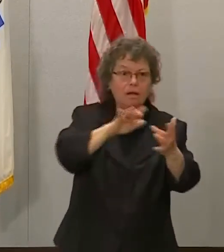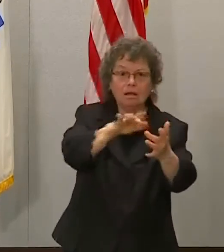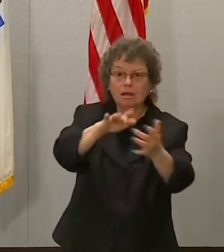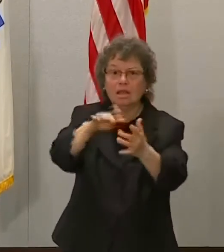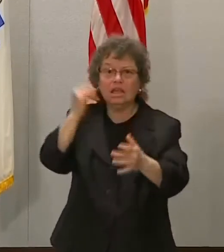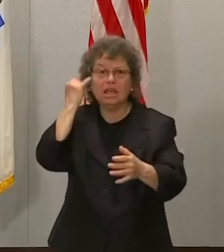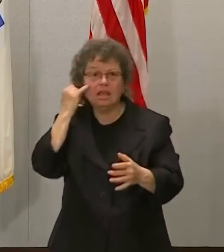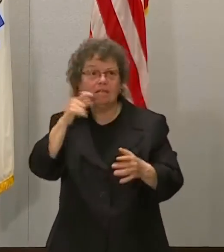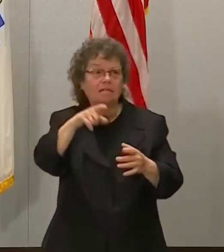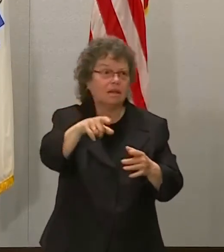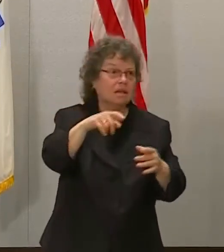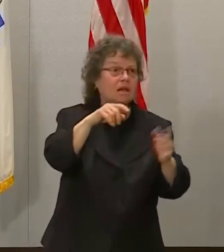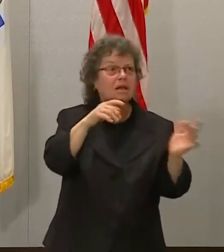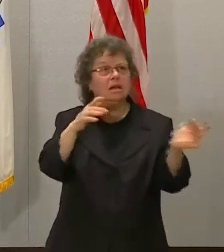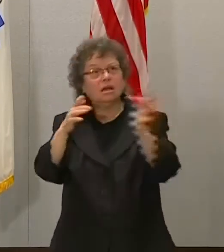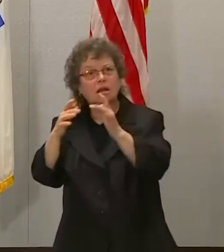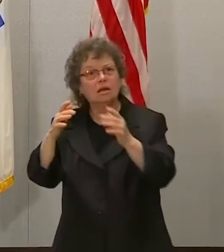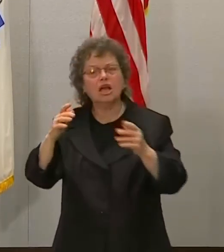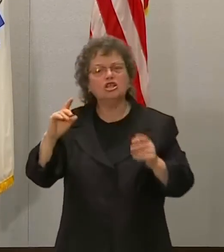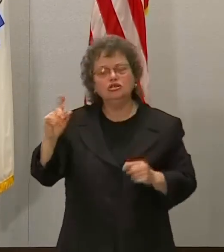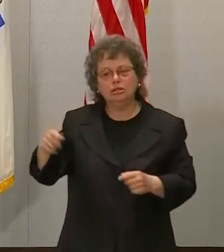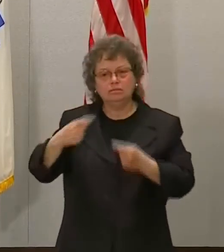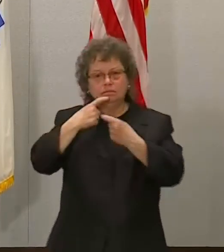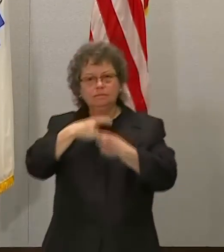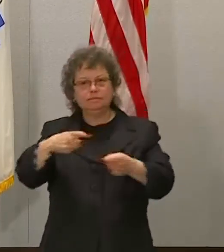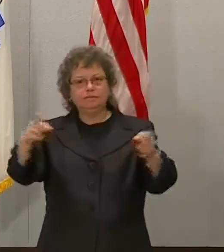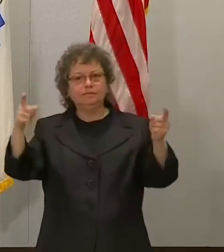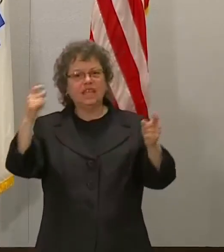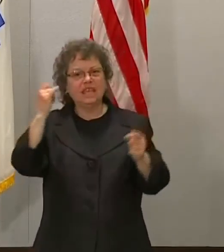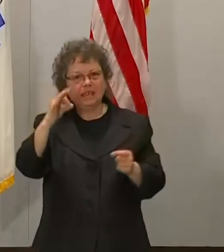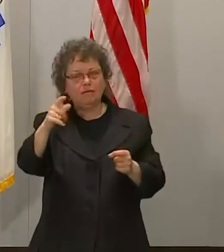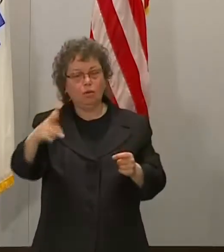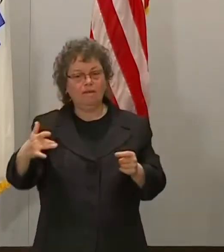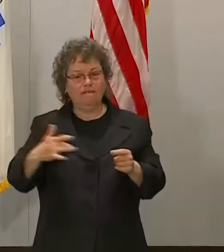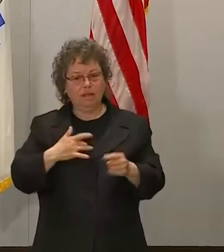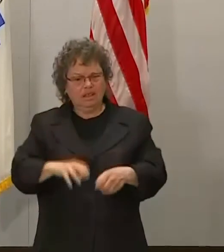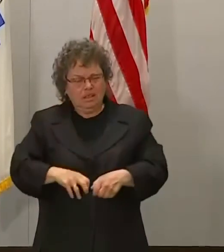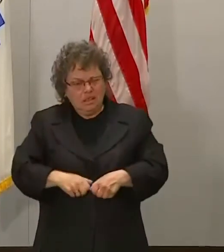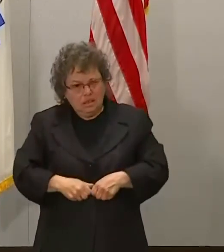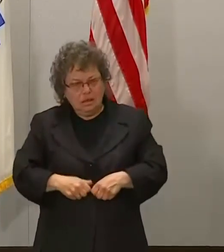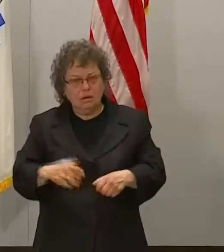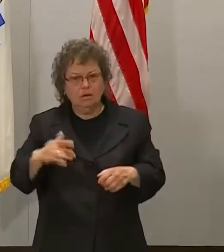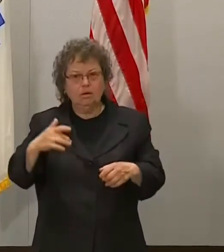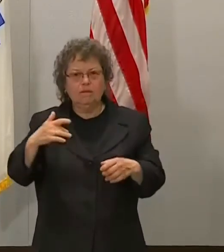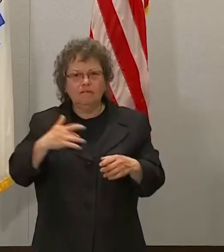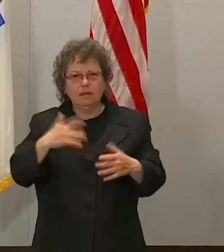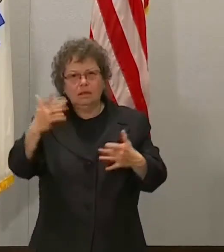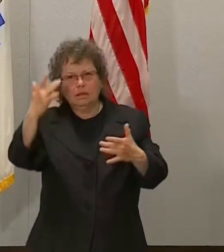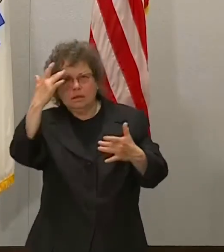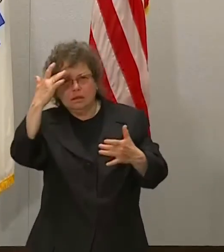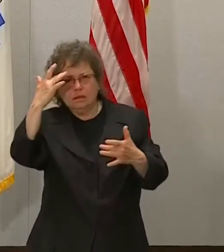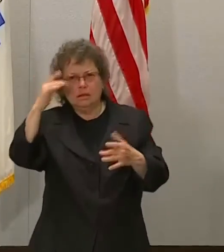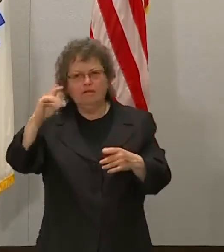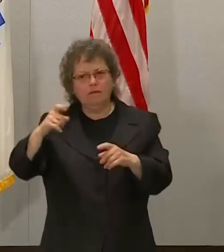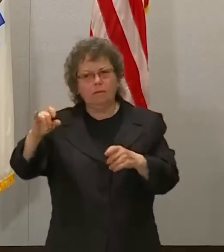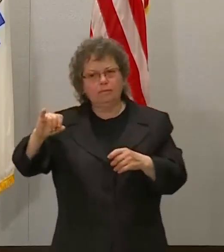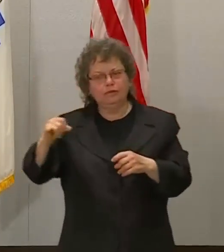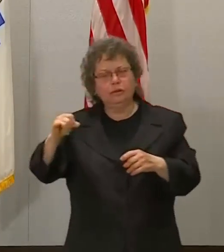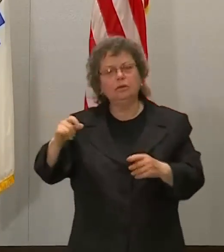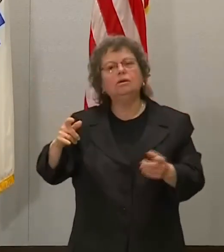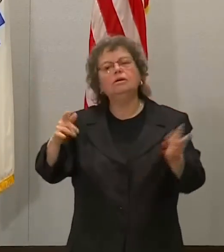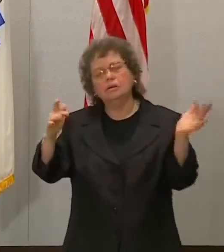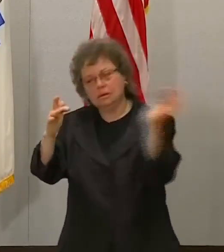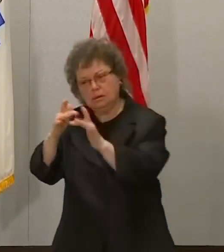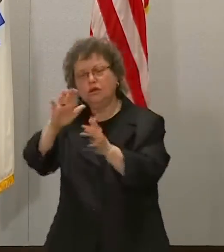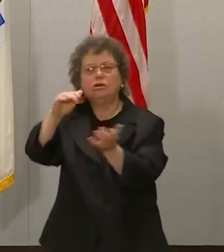in this time frame, reach out, I think is a far more effective way of making sure that people who actually do have concerns get in front of a doctor and get in front